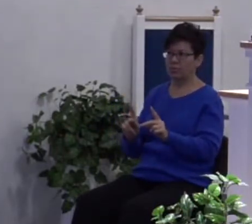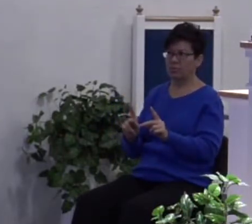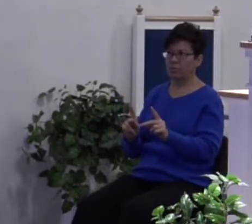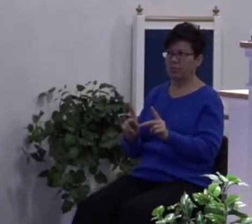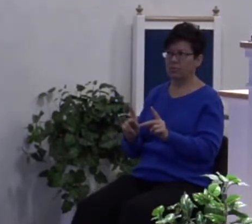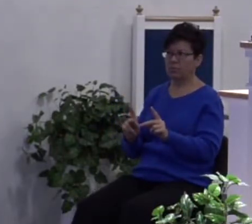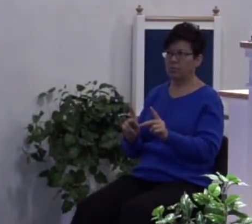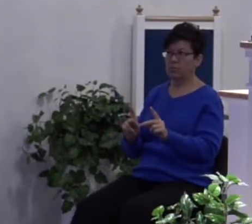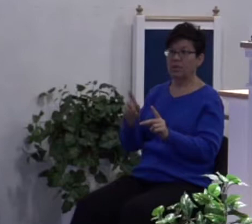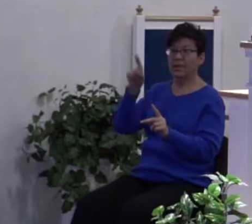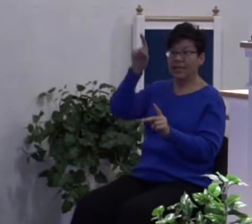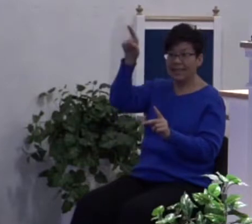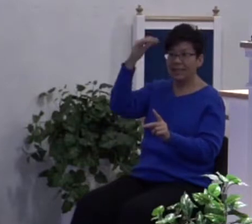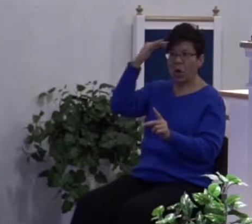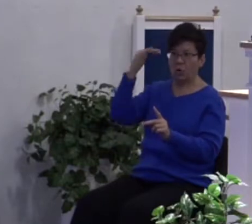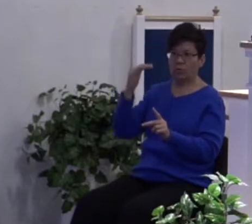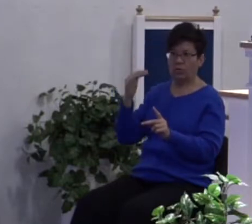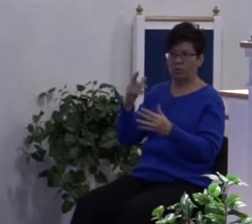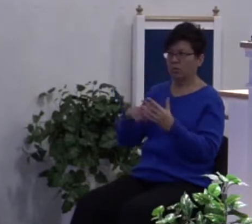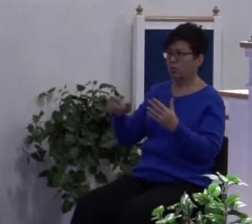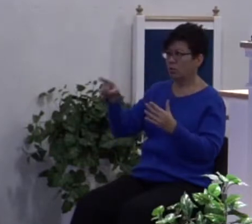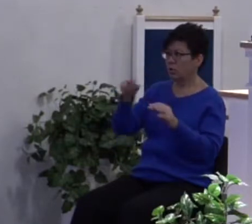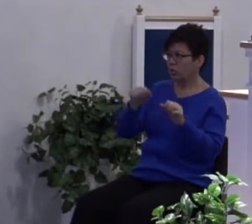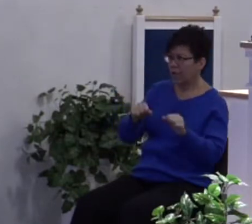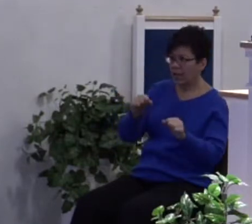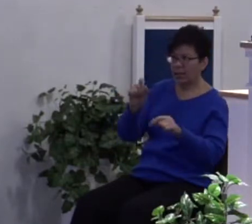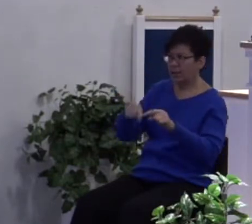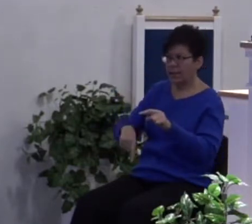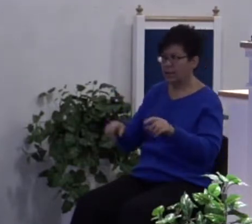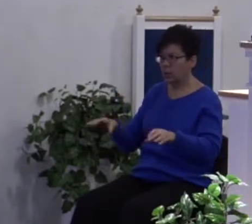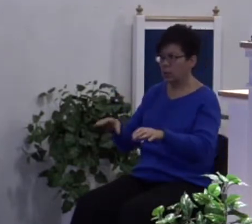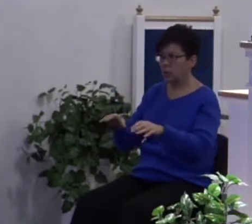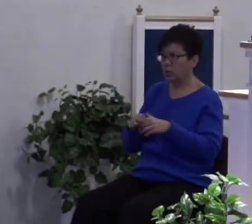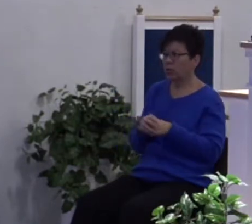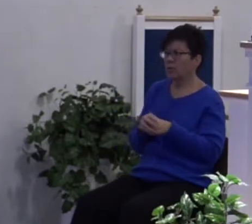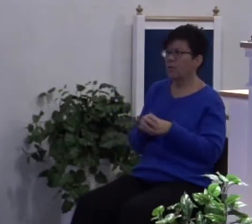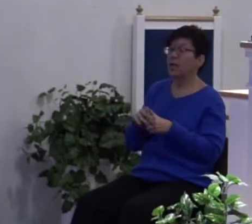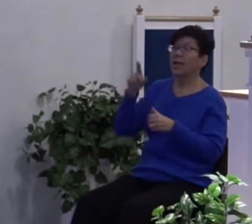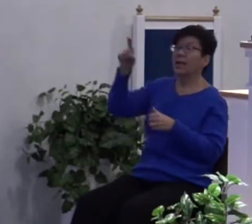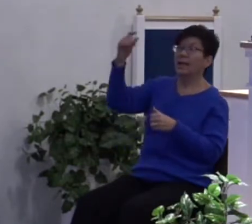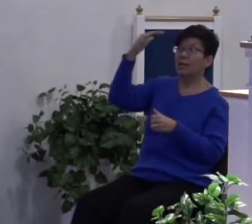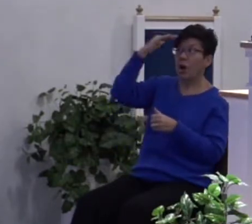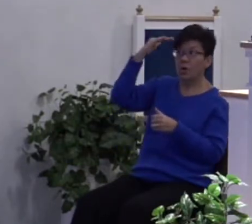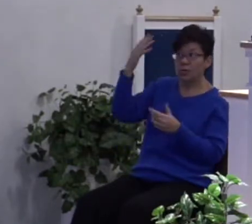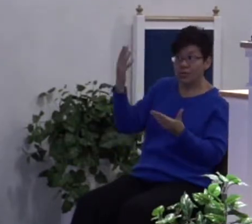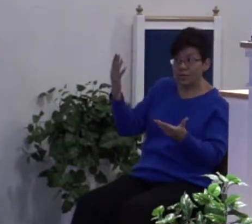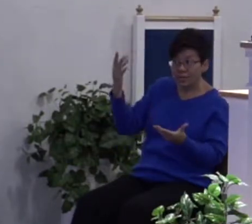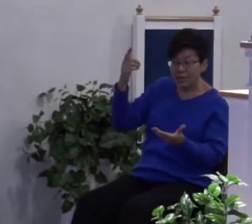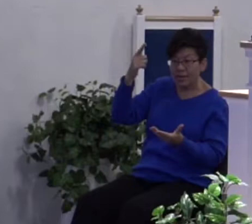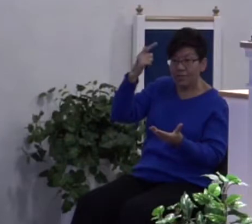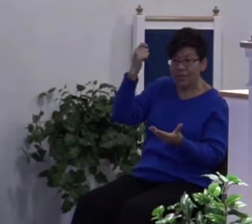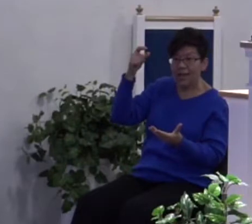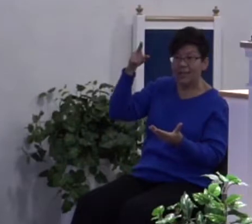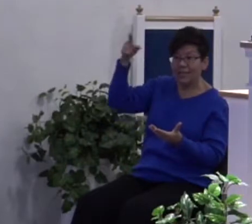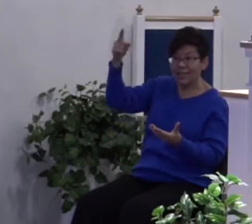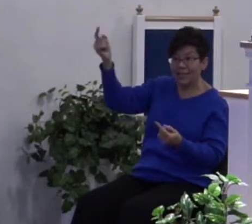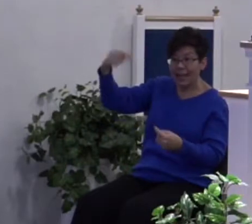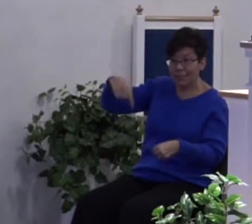He knows what you can and cannot do. He knows that because he came here himself